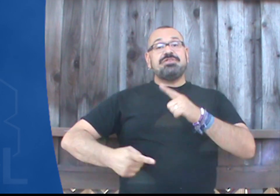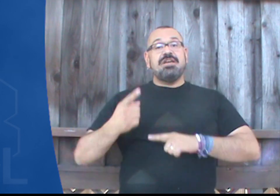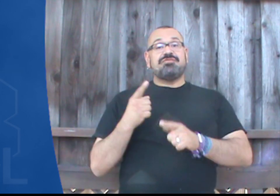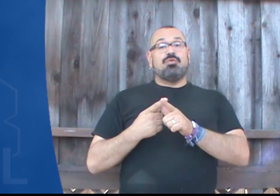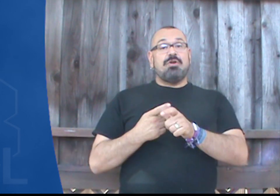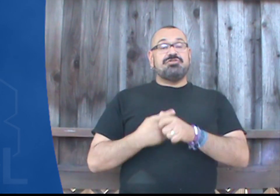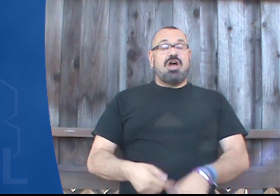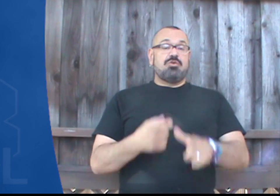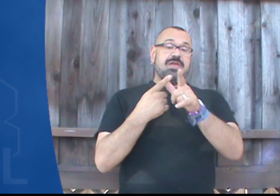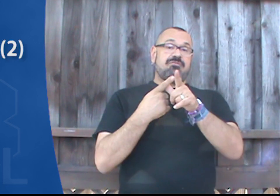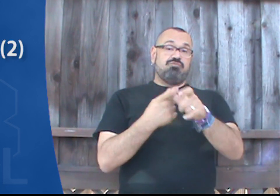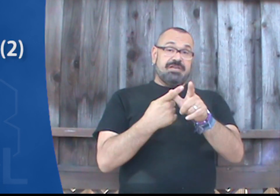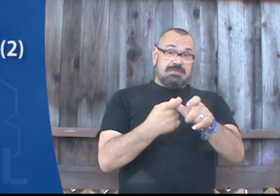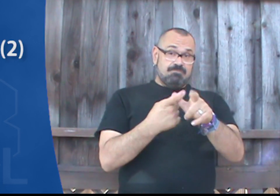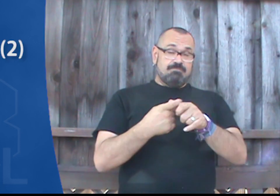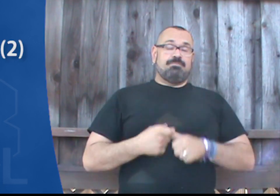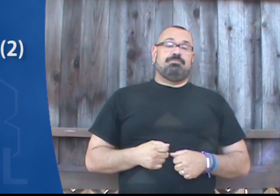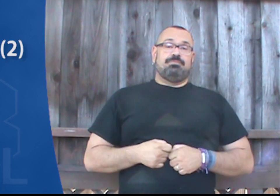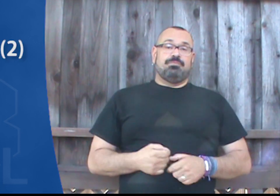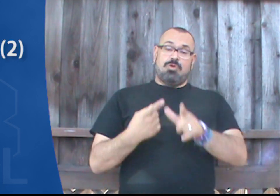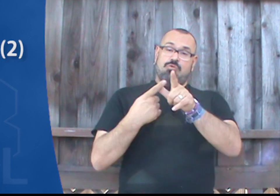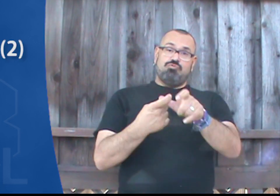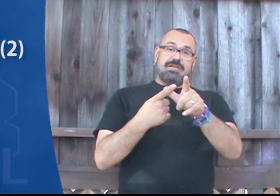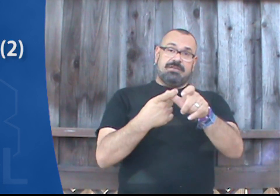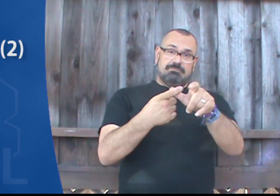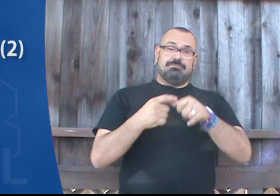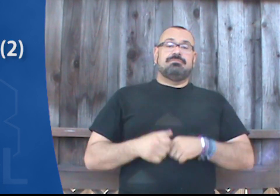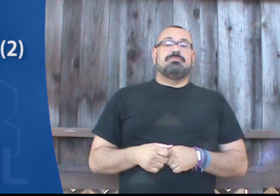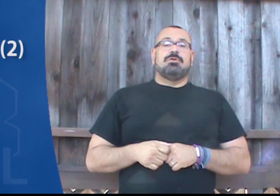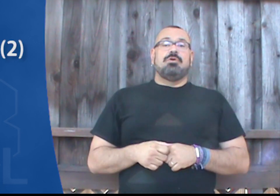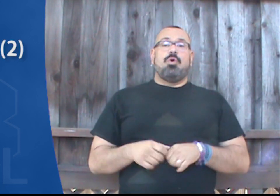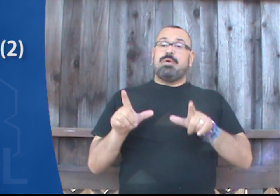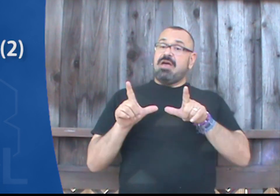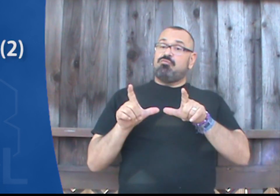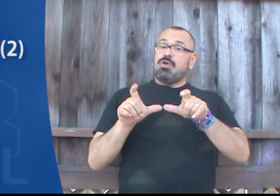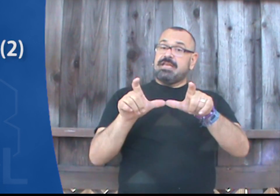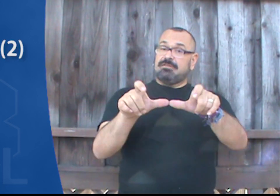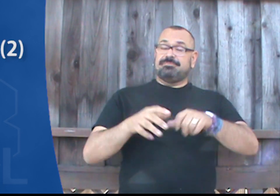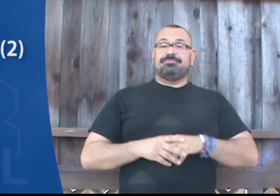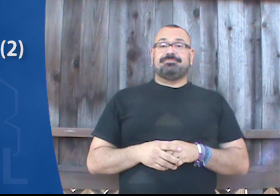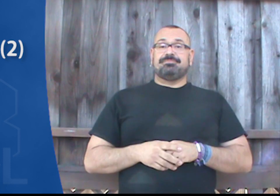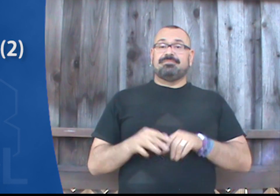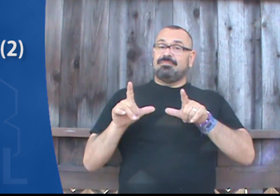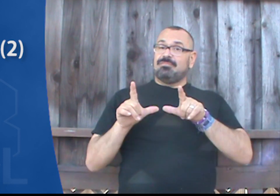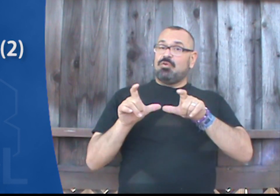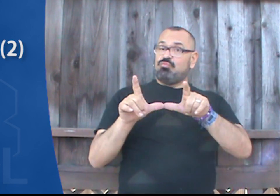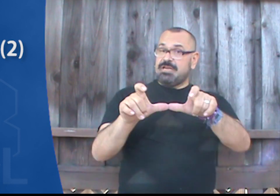signs for run, jog. We have running. Running. or we have running. Running.